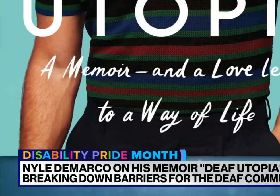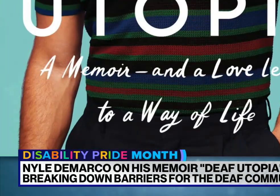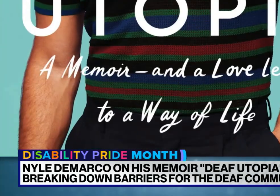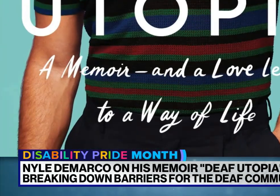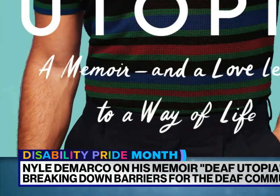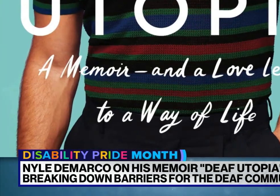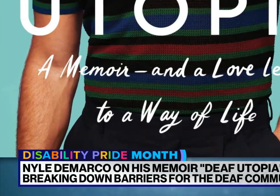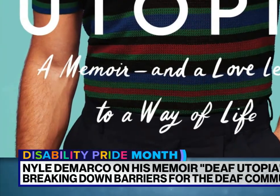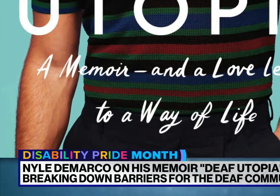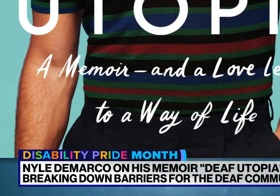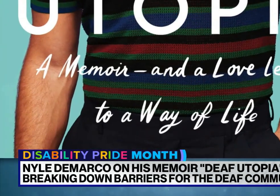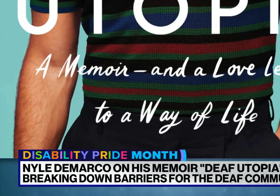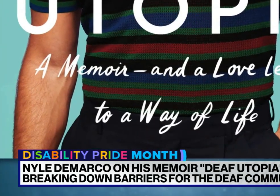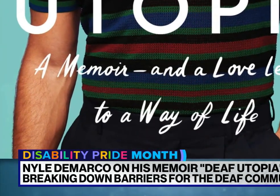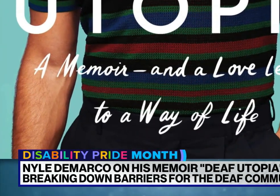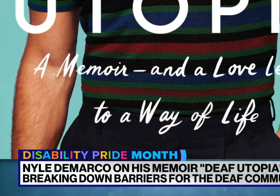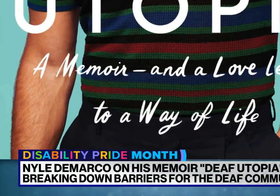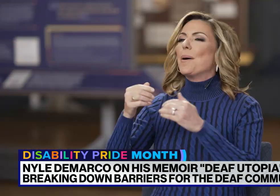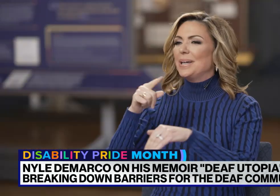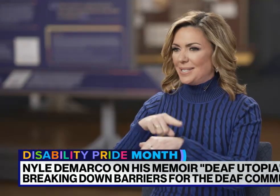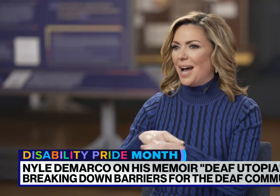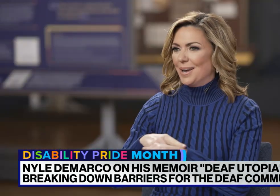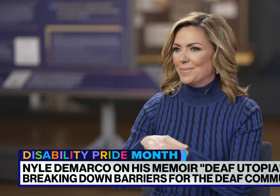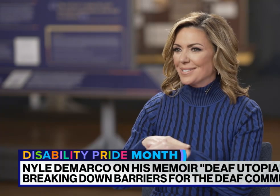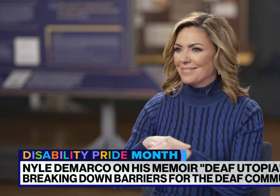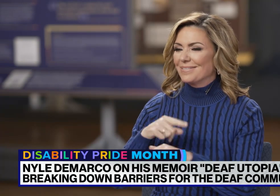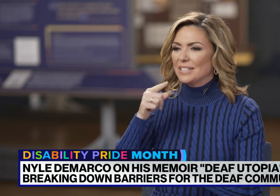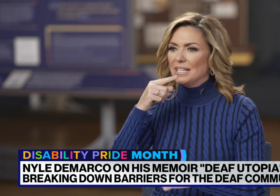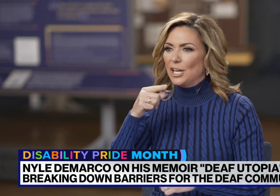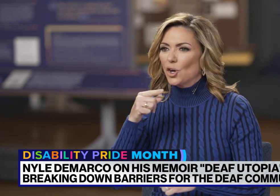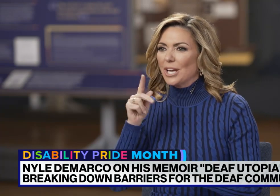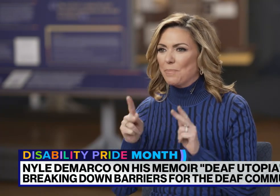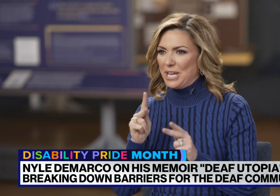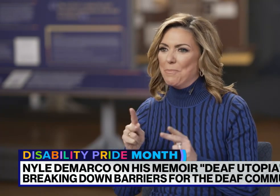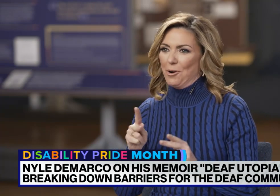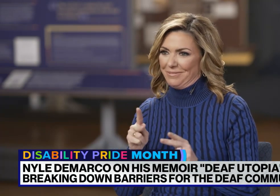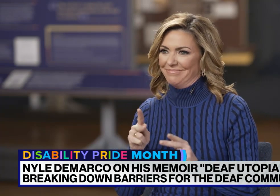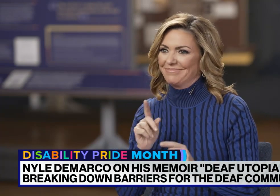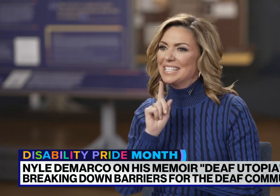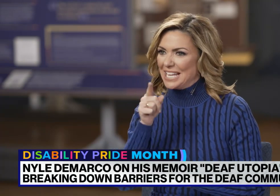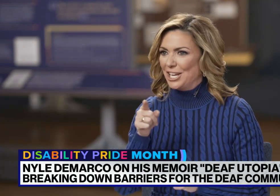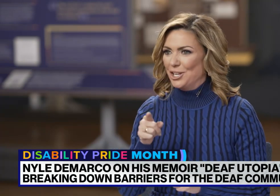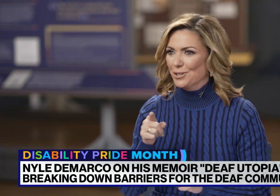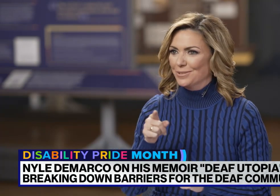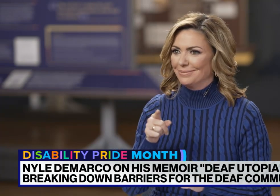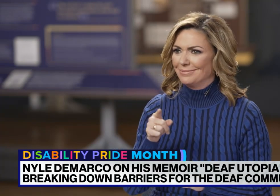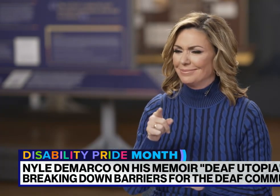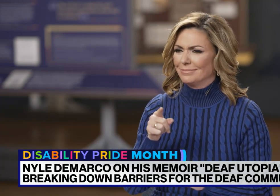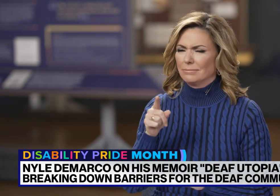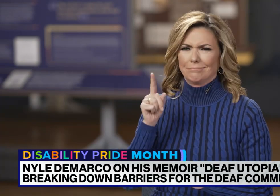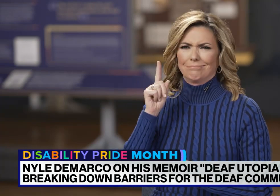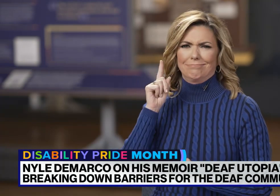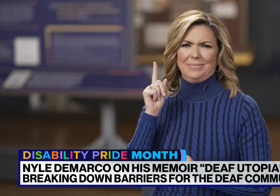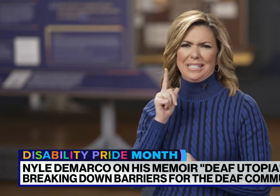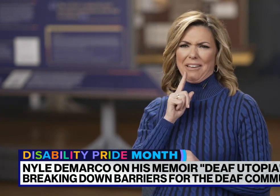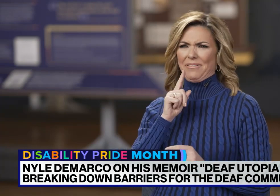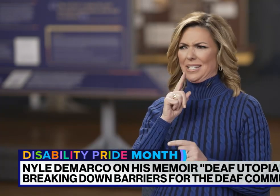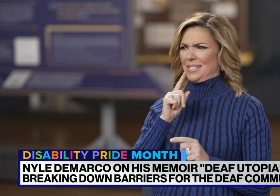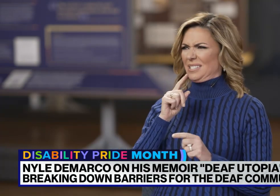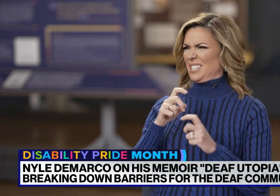letter to a way of life. How many times do hearing people say to you, Deafness is